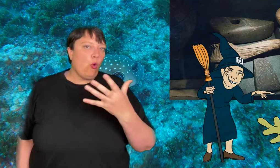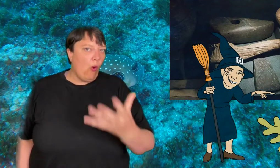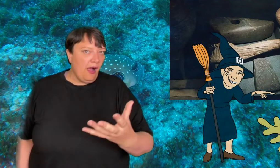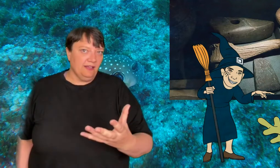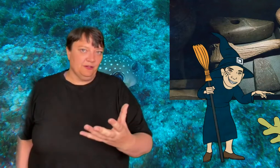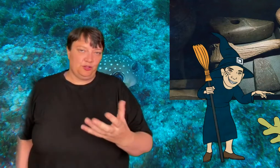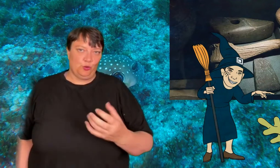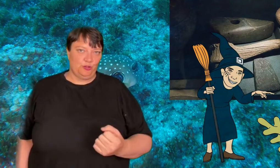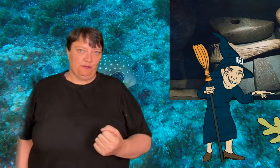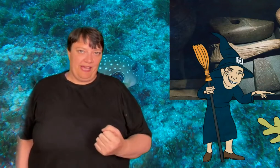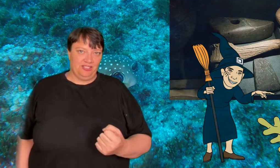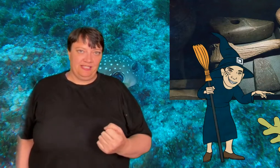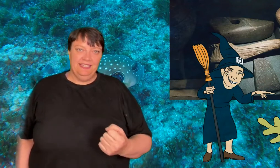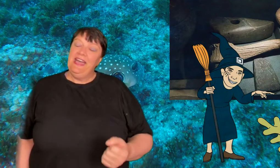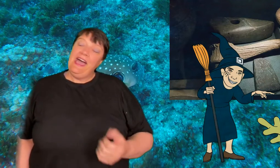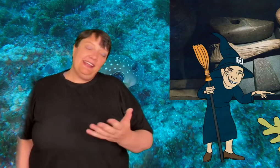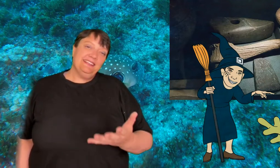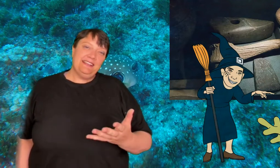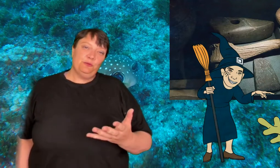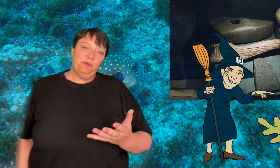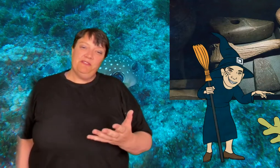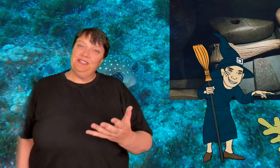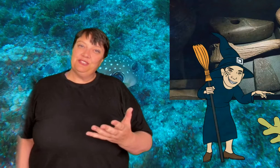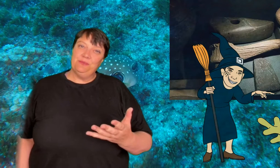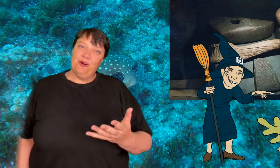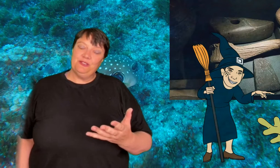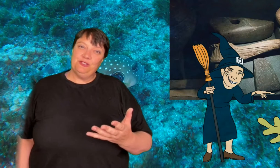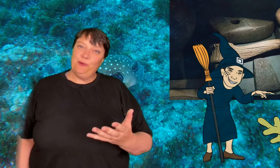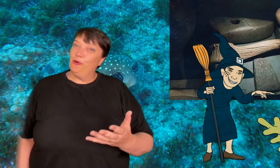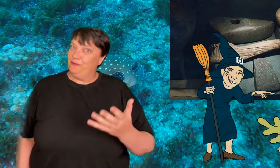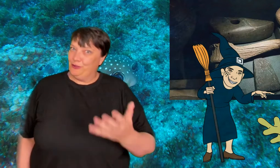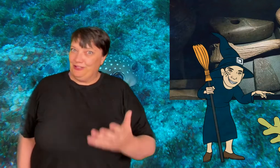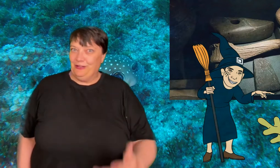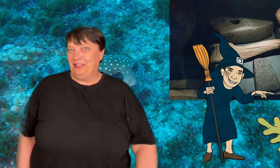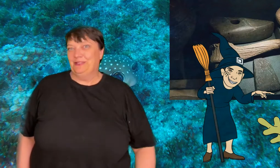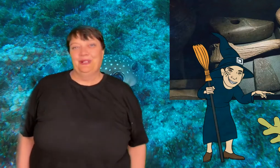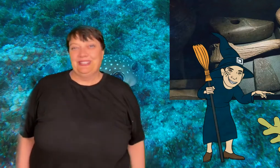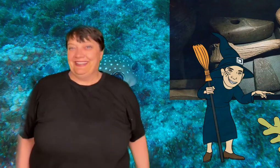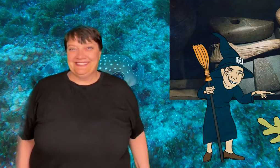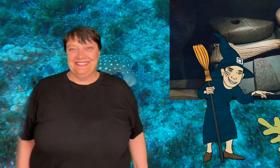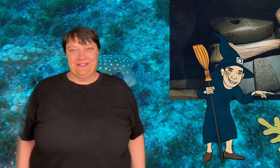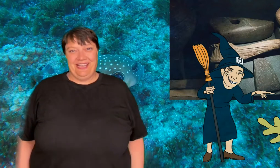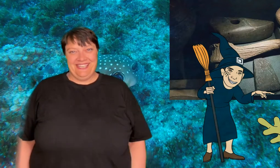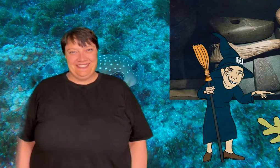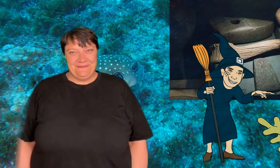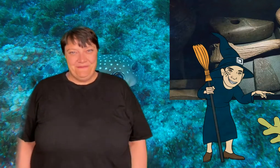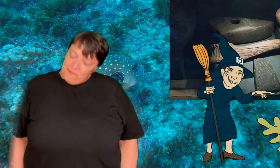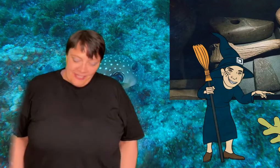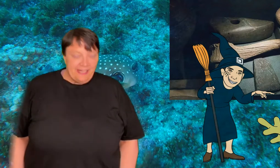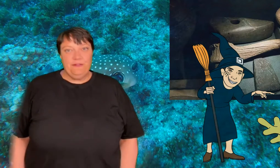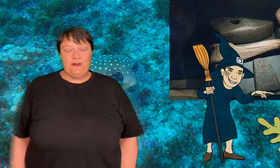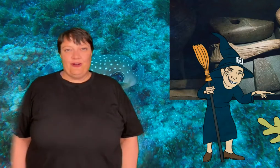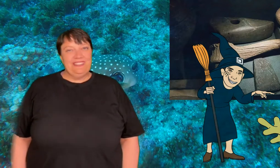required source of magic and I think that would be a very interesting path to explore if you're looking to build an undersea civilization.